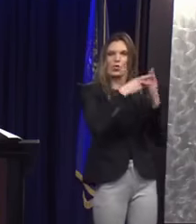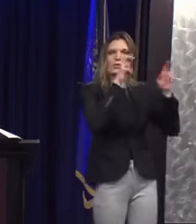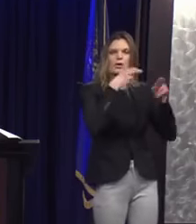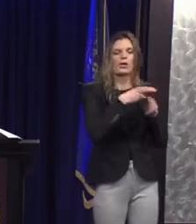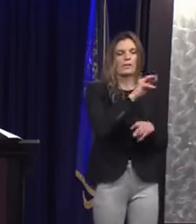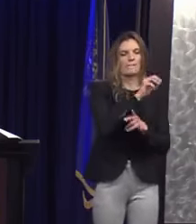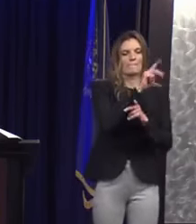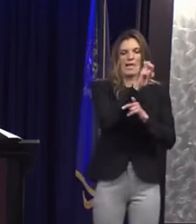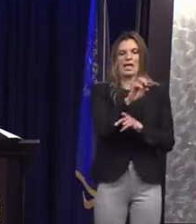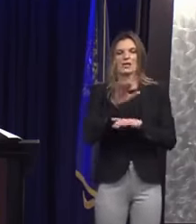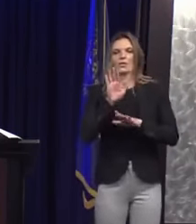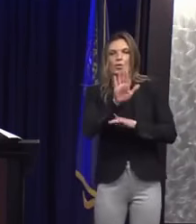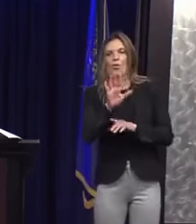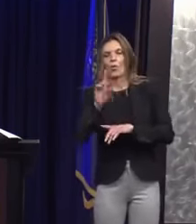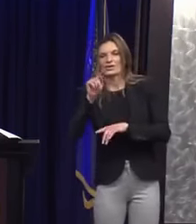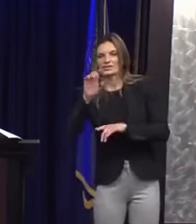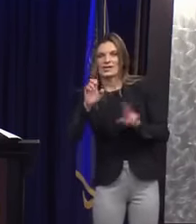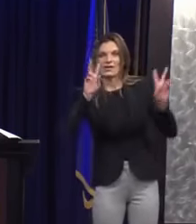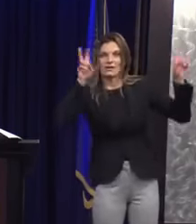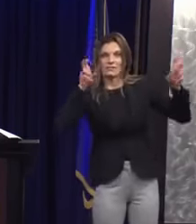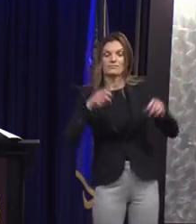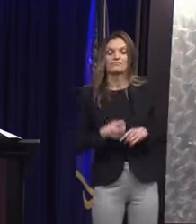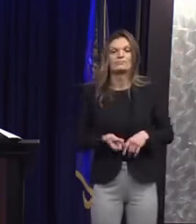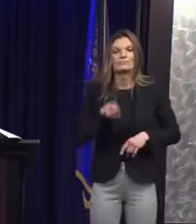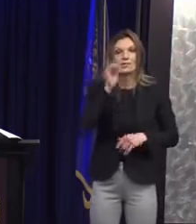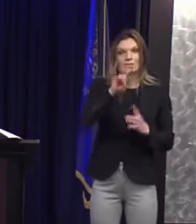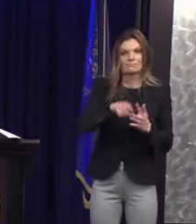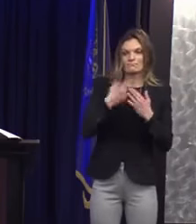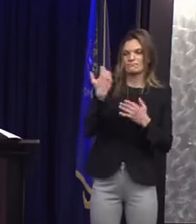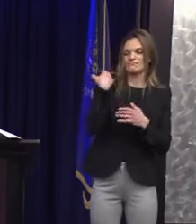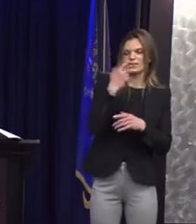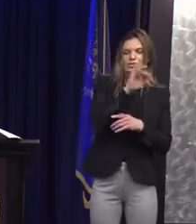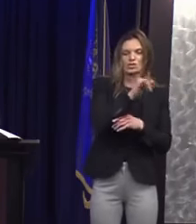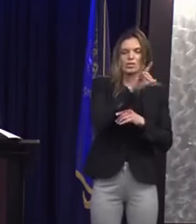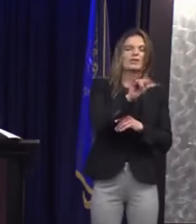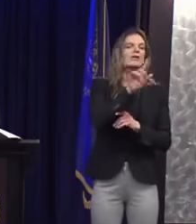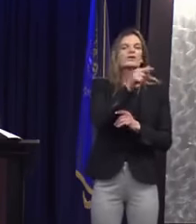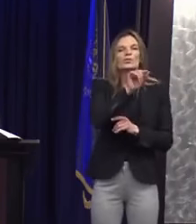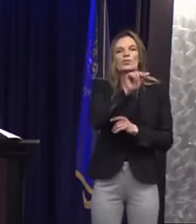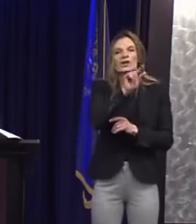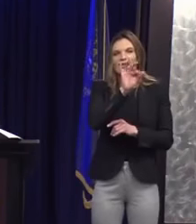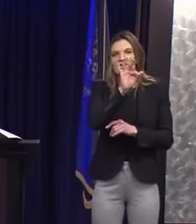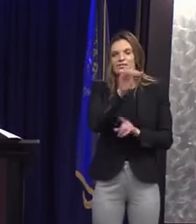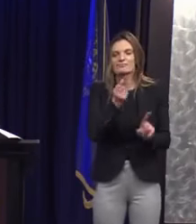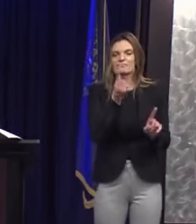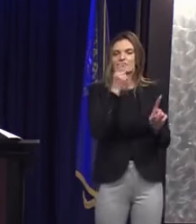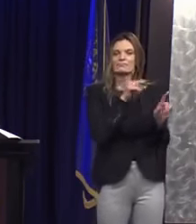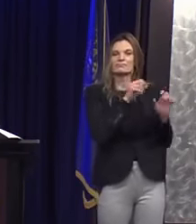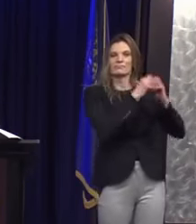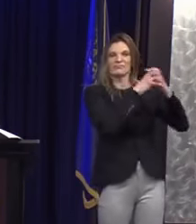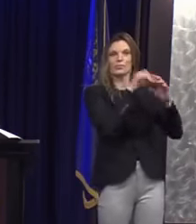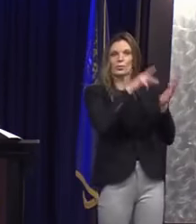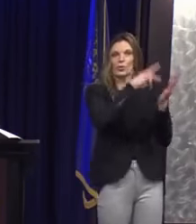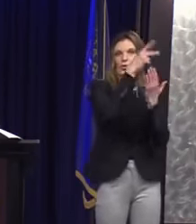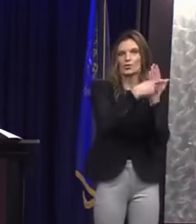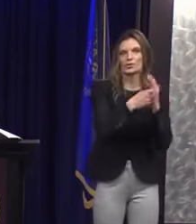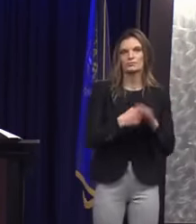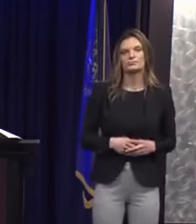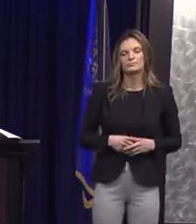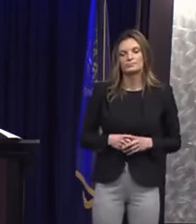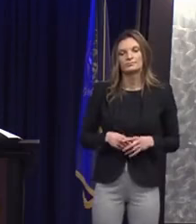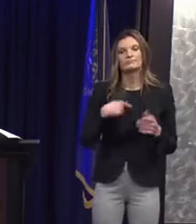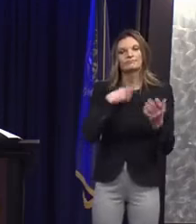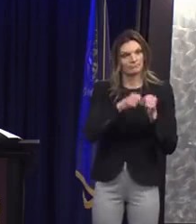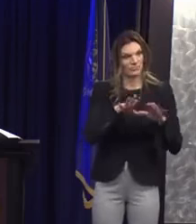This investigation was initiated in July of 2019, following the receipt of letters by our department